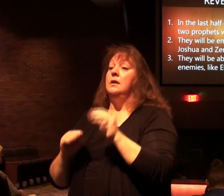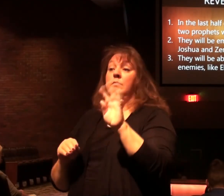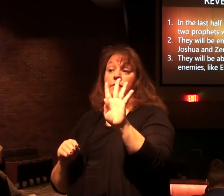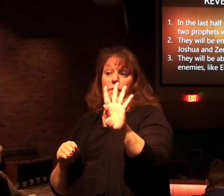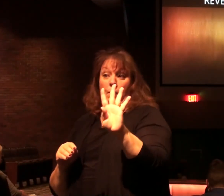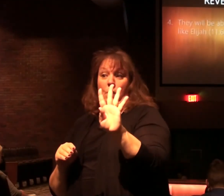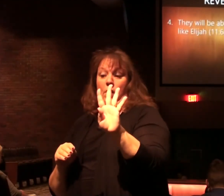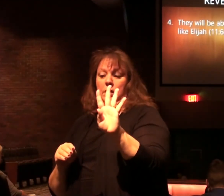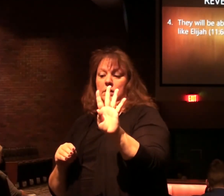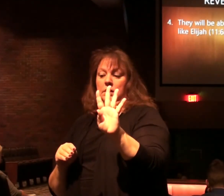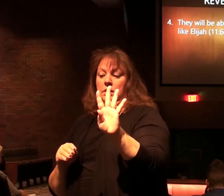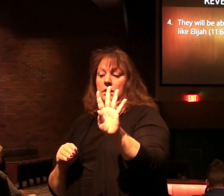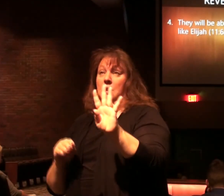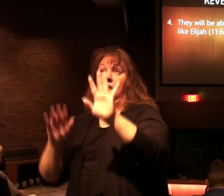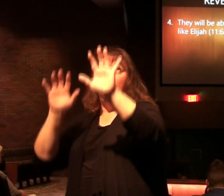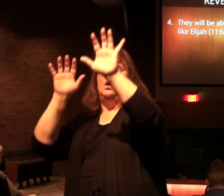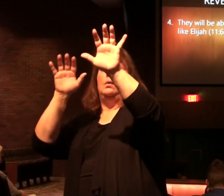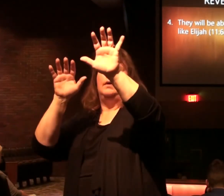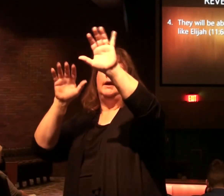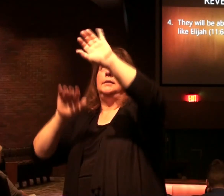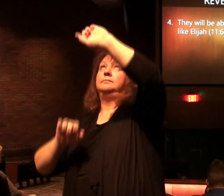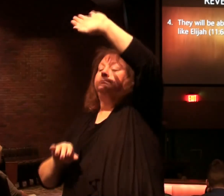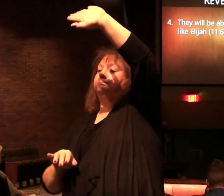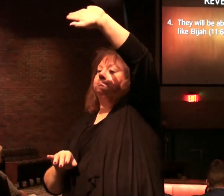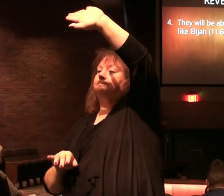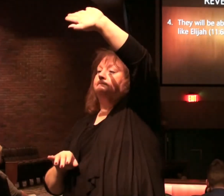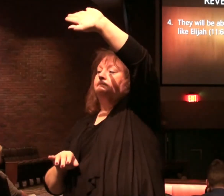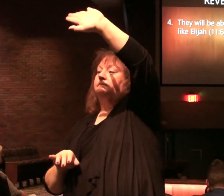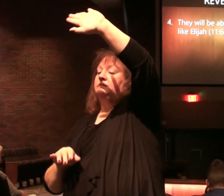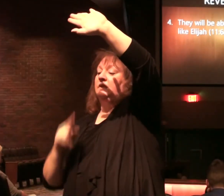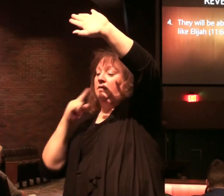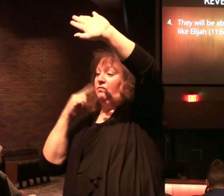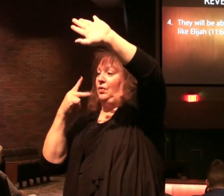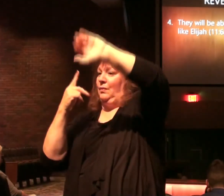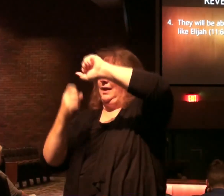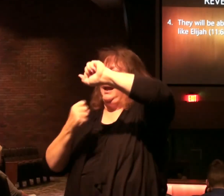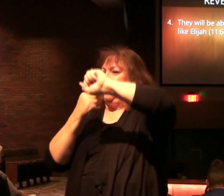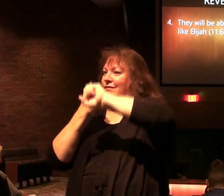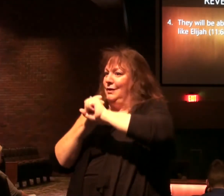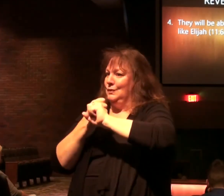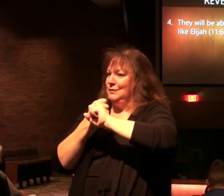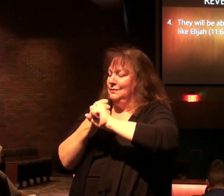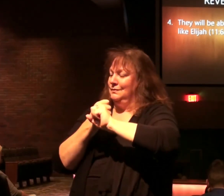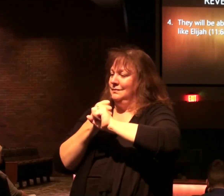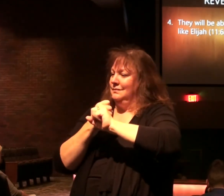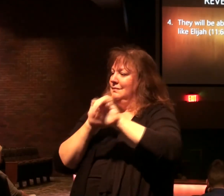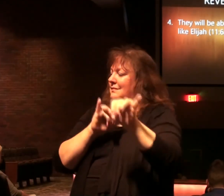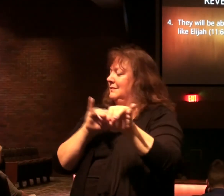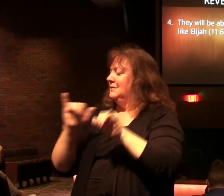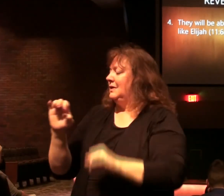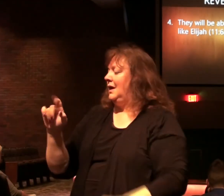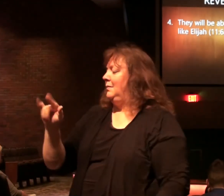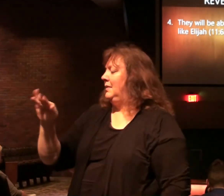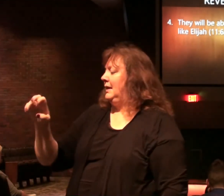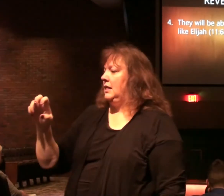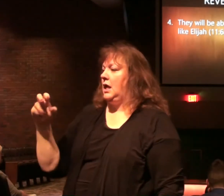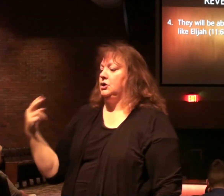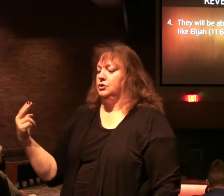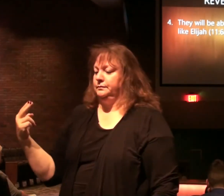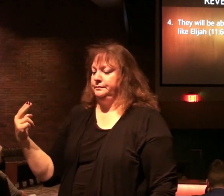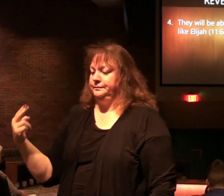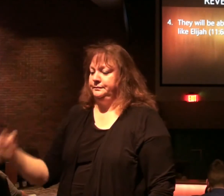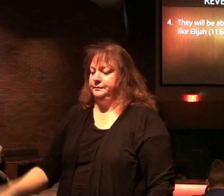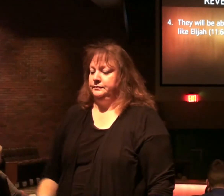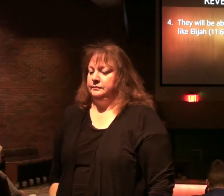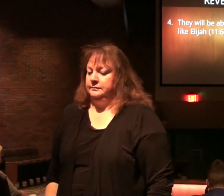They will be able to stop the rain. For three and a half years. Like Elijah. And that's recorded in. First Kings chapter